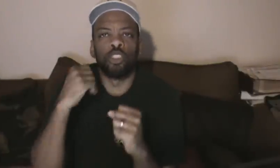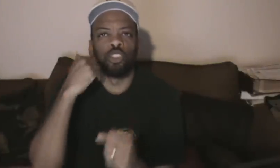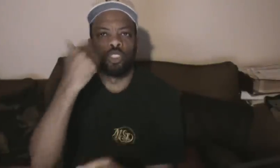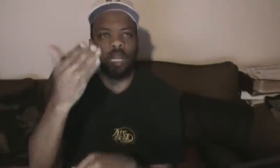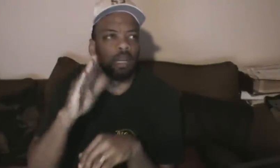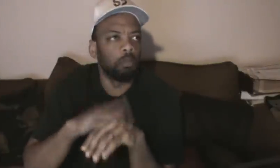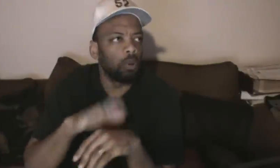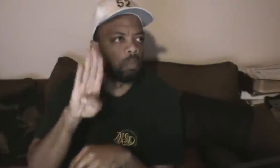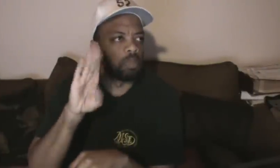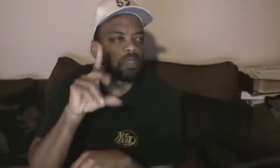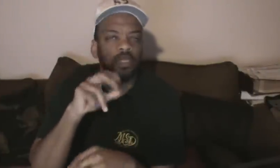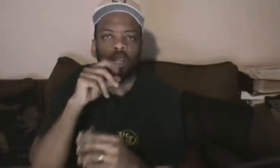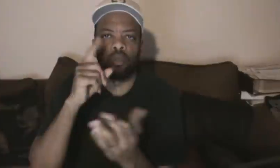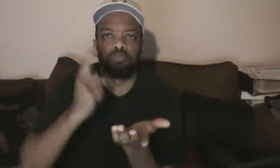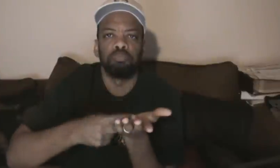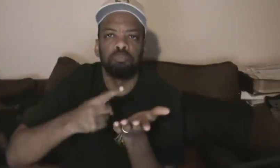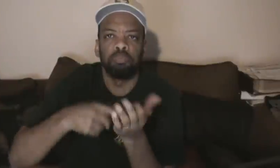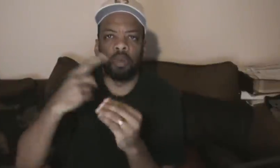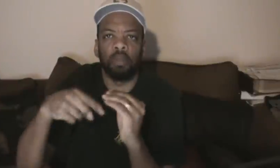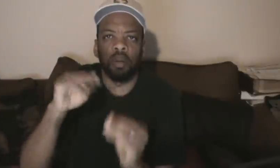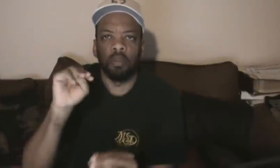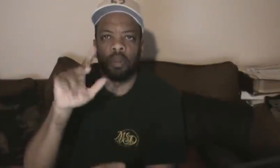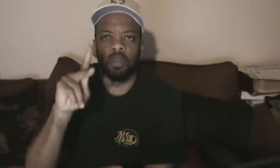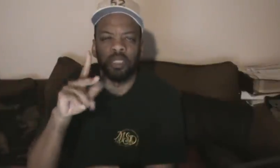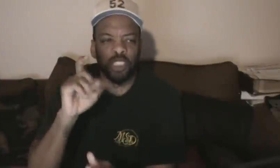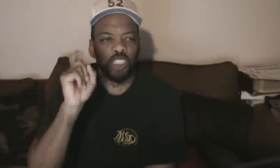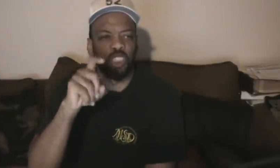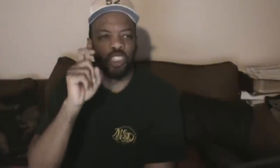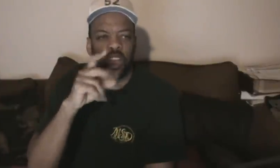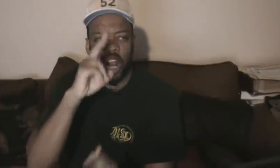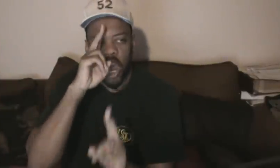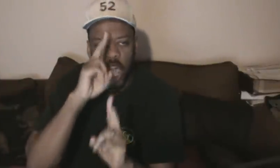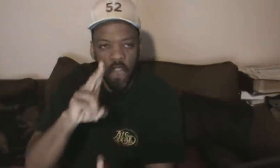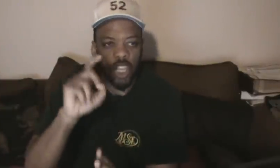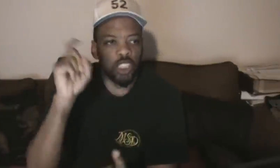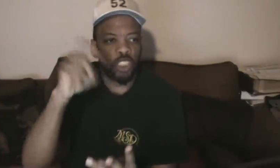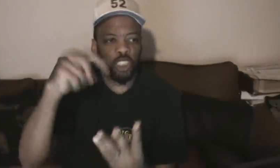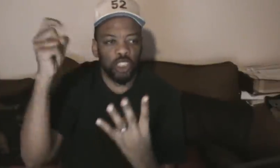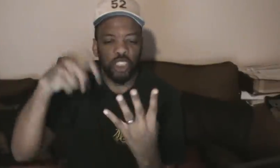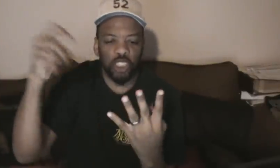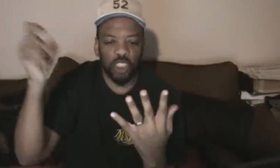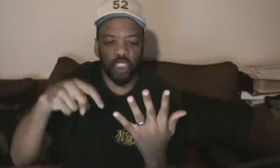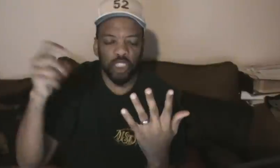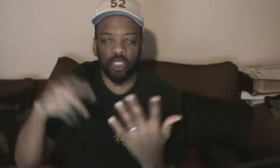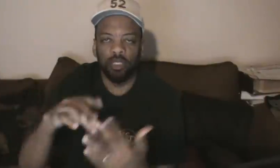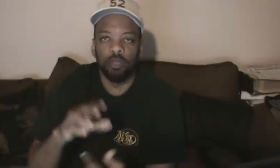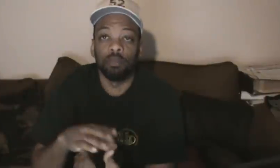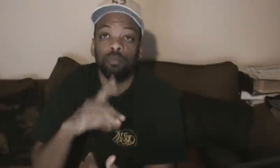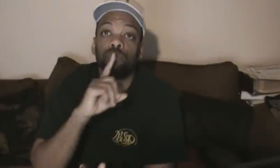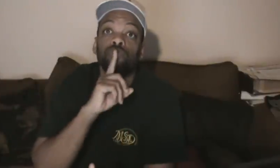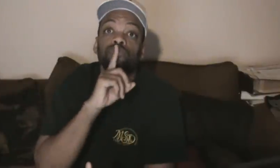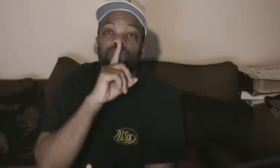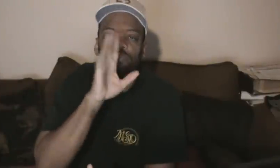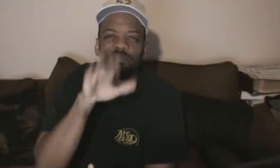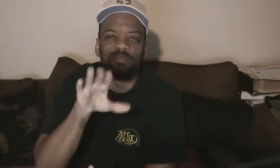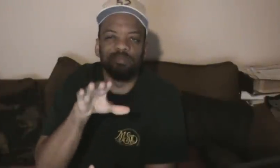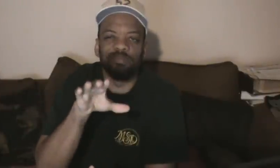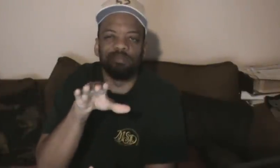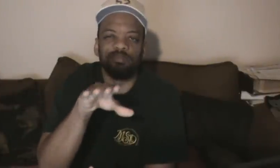If any, coming up. Thank you, Jessica. The high speeds and possibly alcohol contributed to a Sunday evening crash that seriously